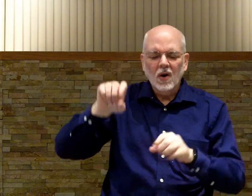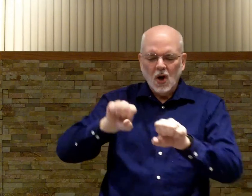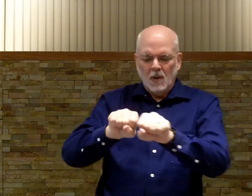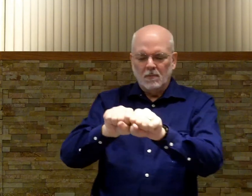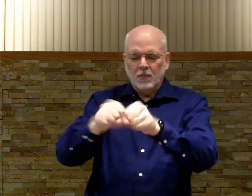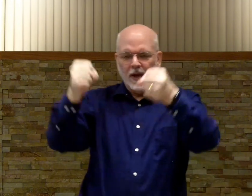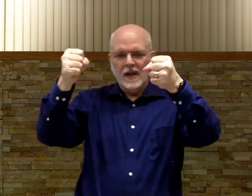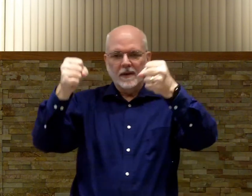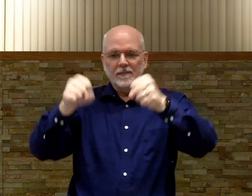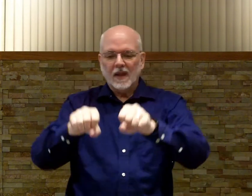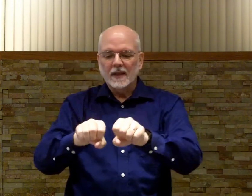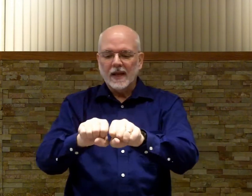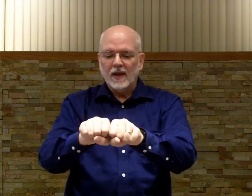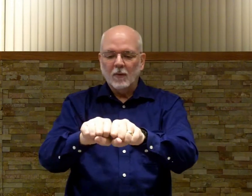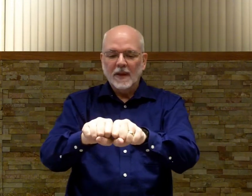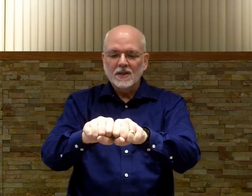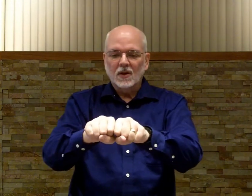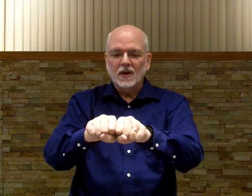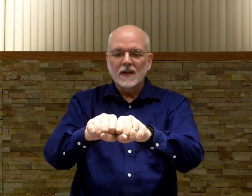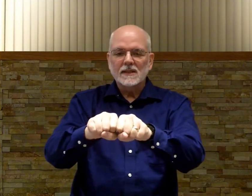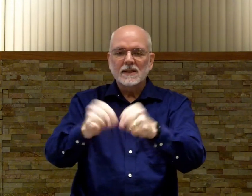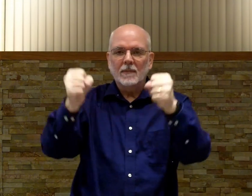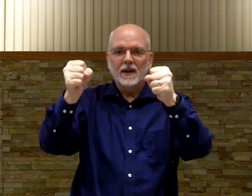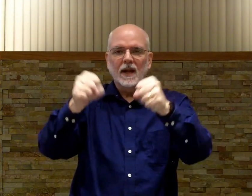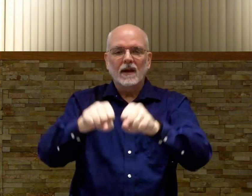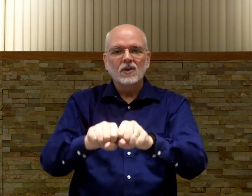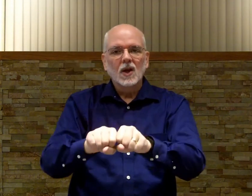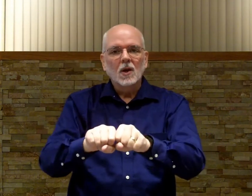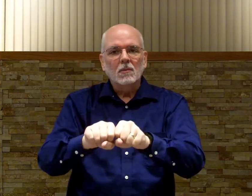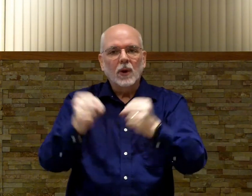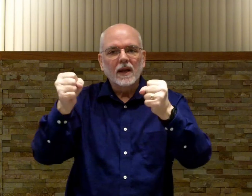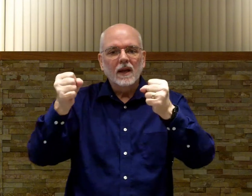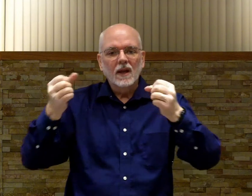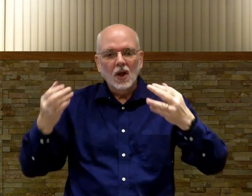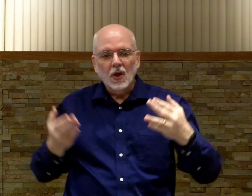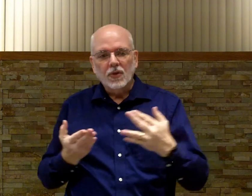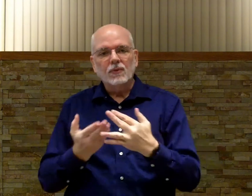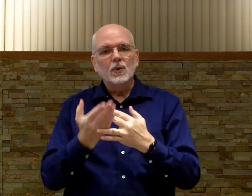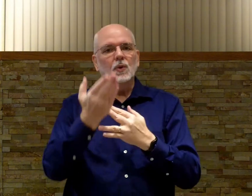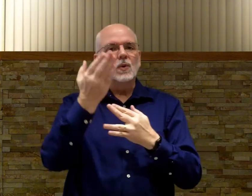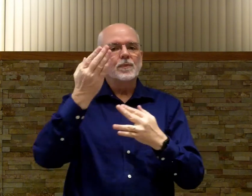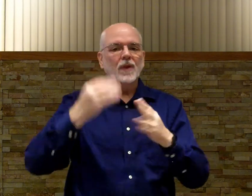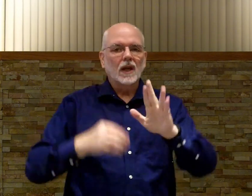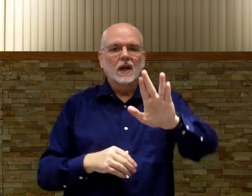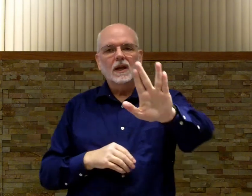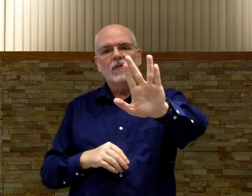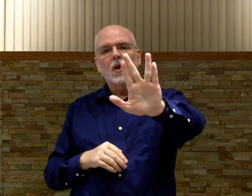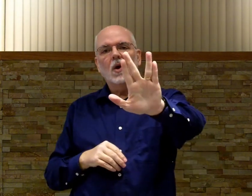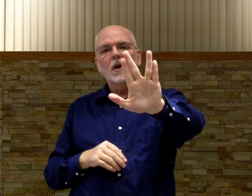breaking. It's like you have a pencil. It's you're going to snap it in half. Breaking through. Live long